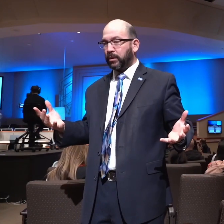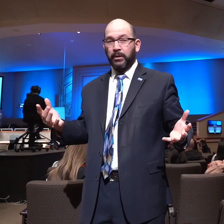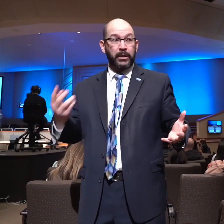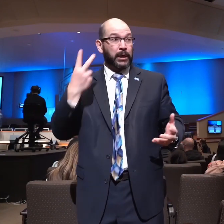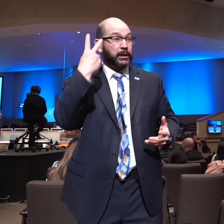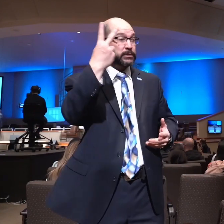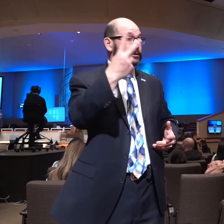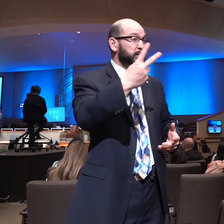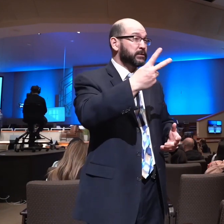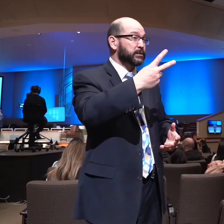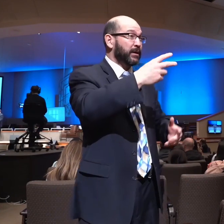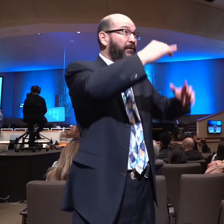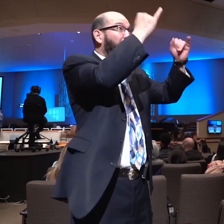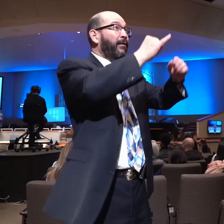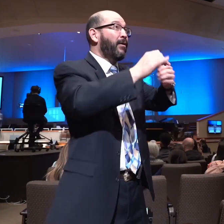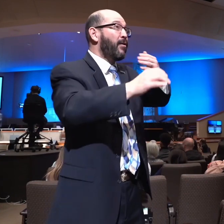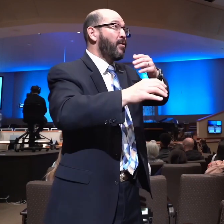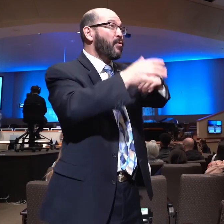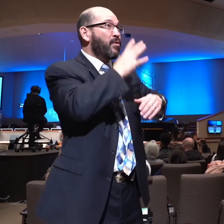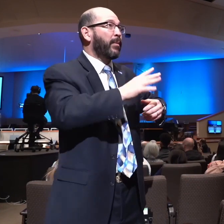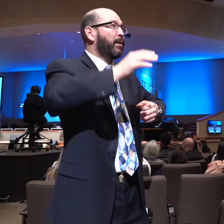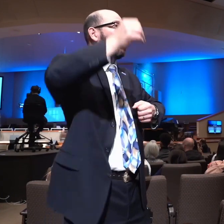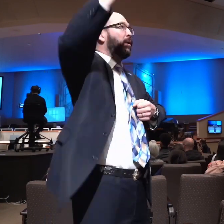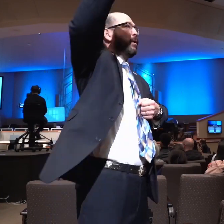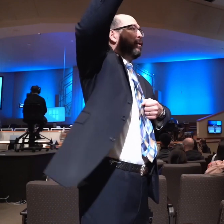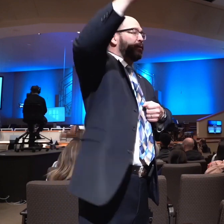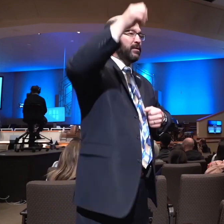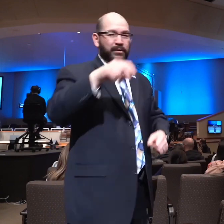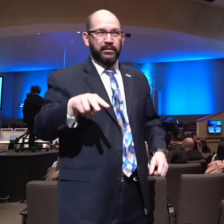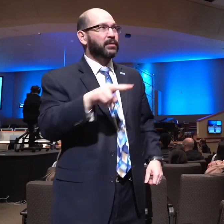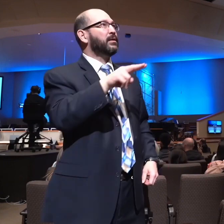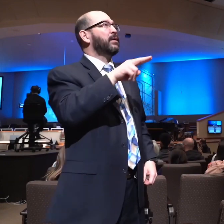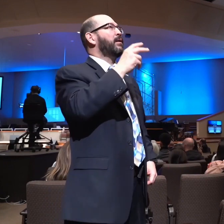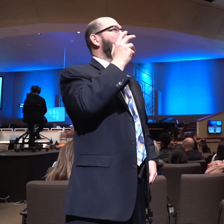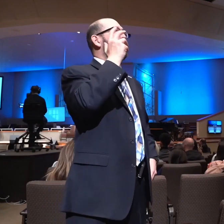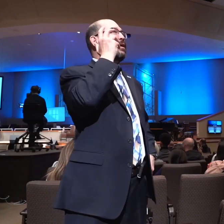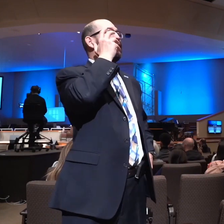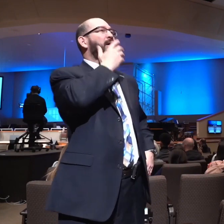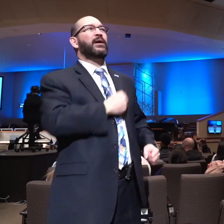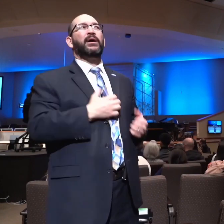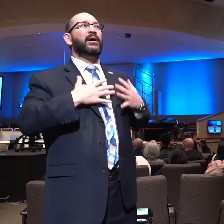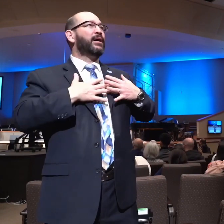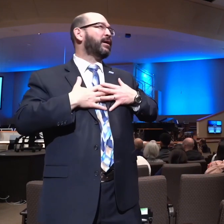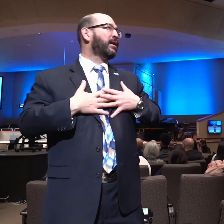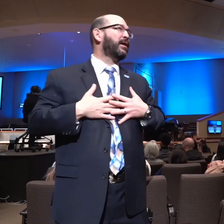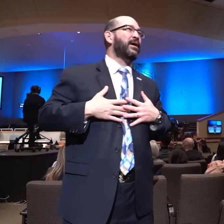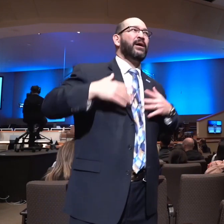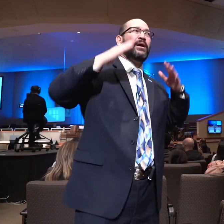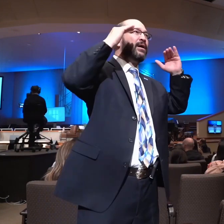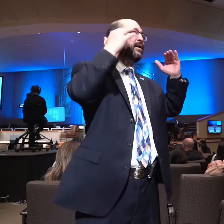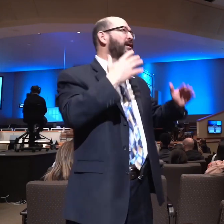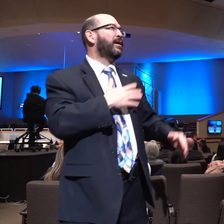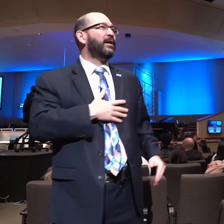sight, with hope coming and dawning upon people's hearts, the man was standing once again